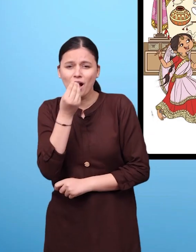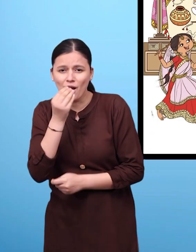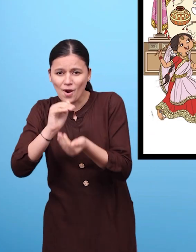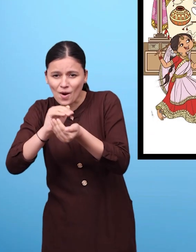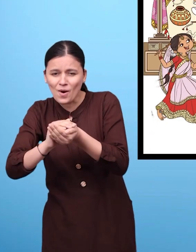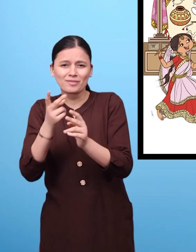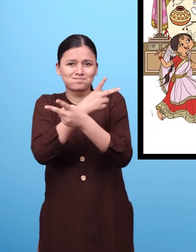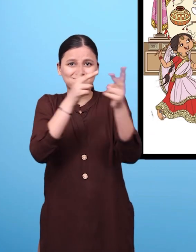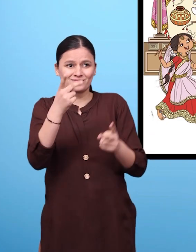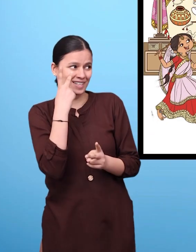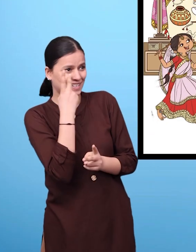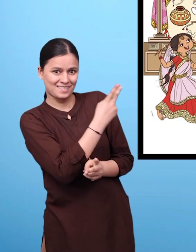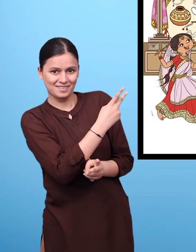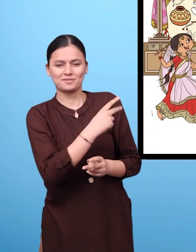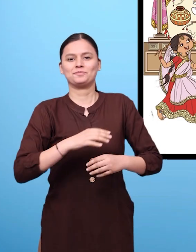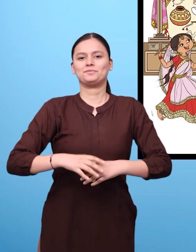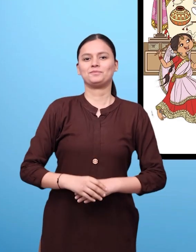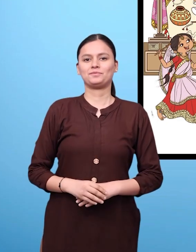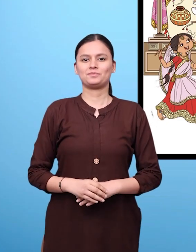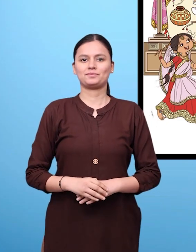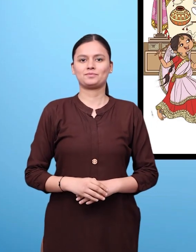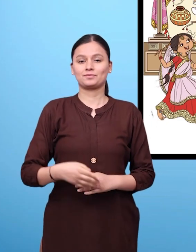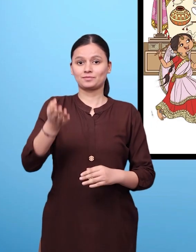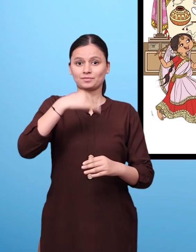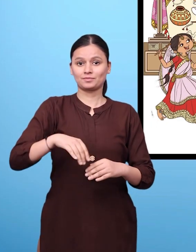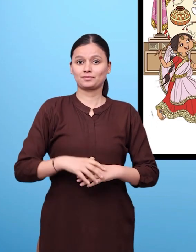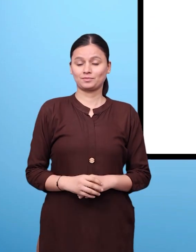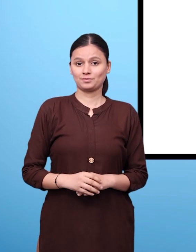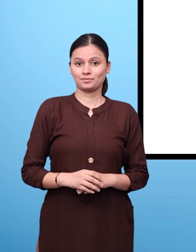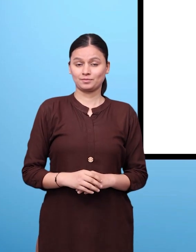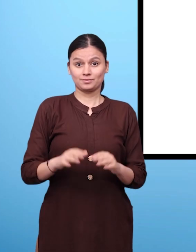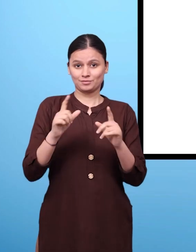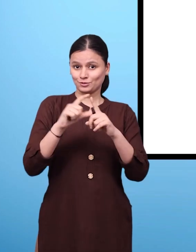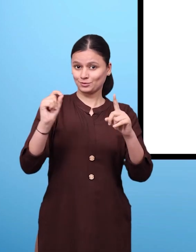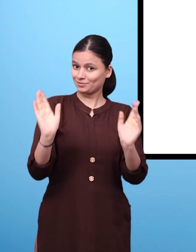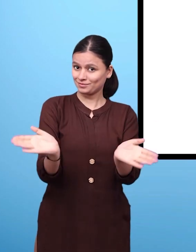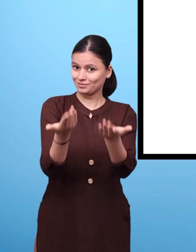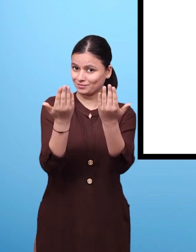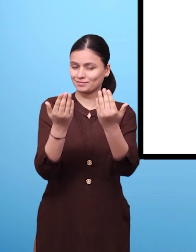can see a poster reading Garba festival. Let us do